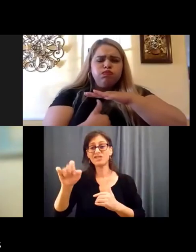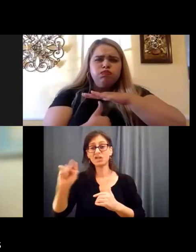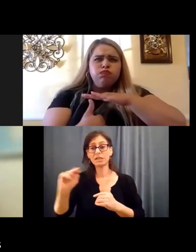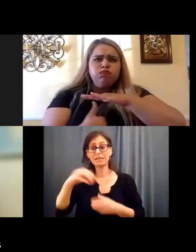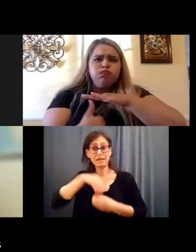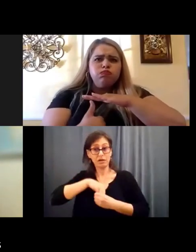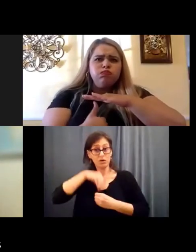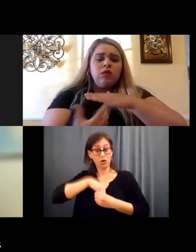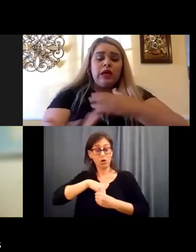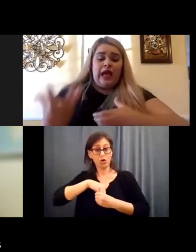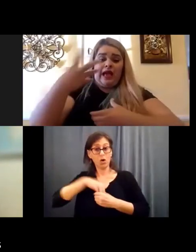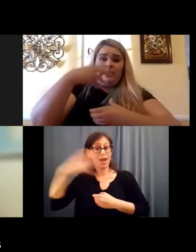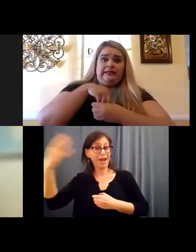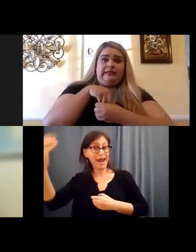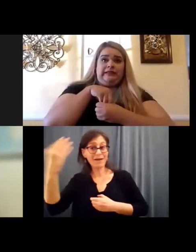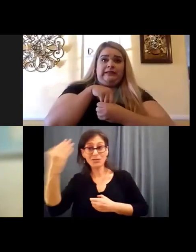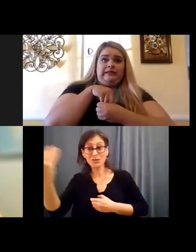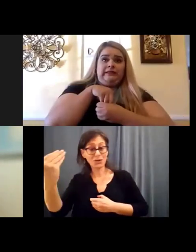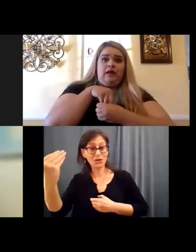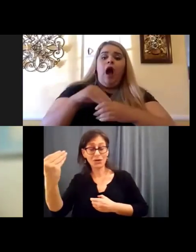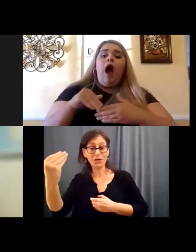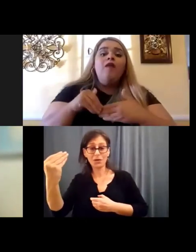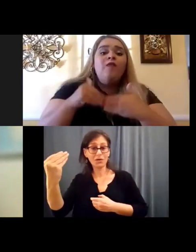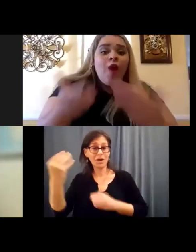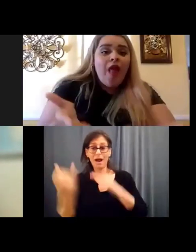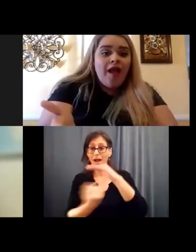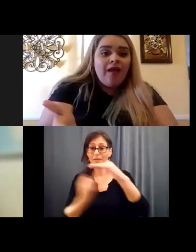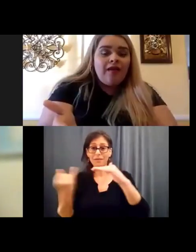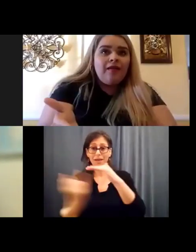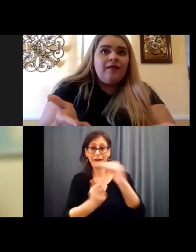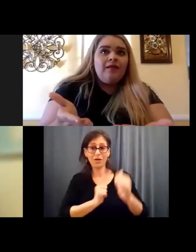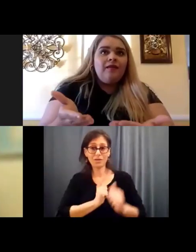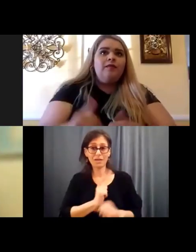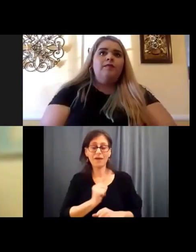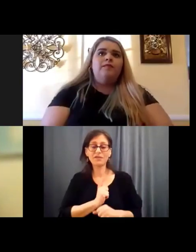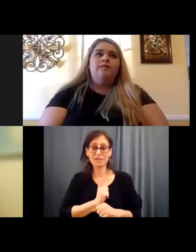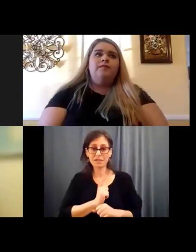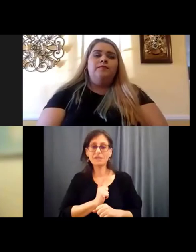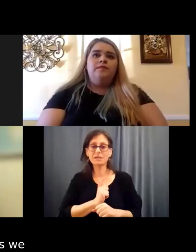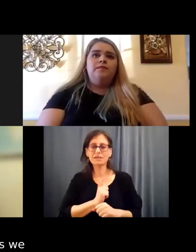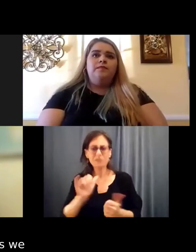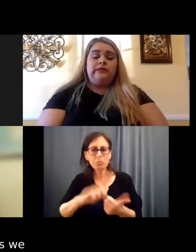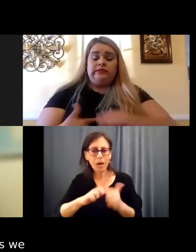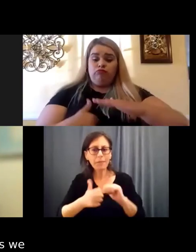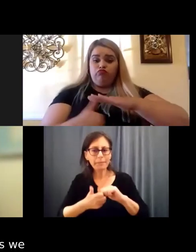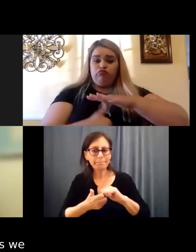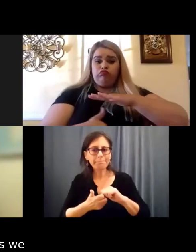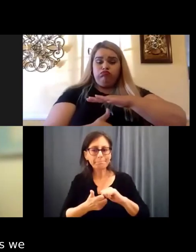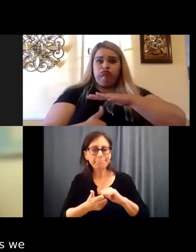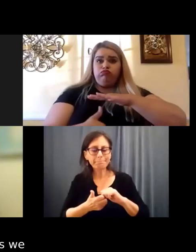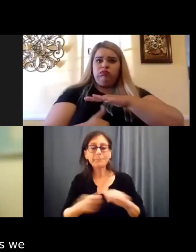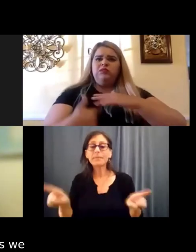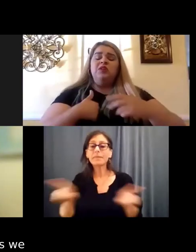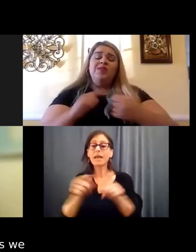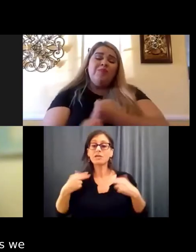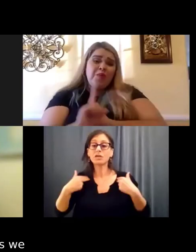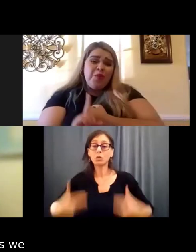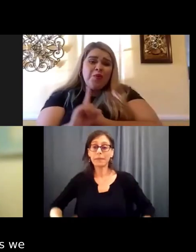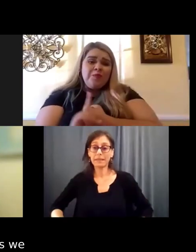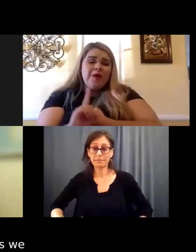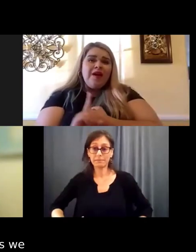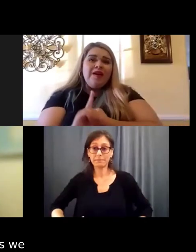or external on, you know, isolating ourselves is a problem because as human beings,